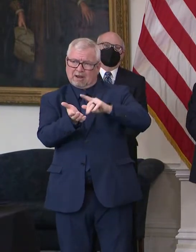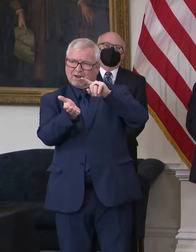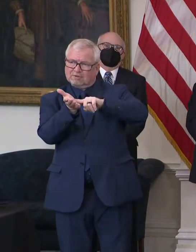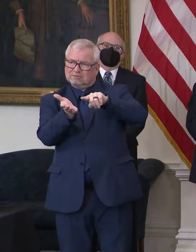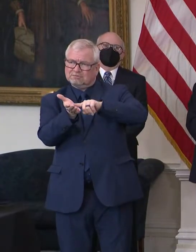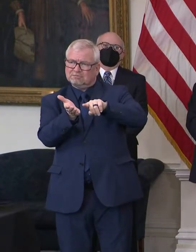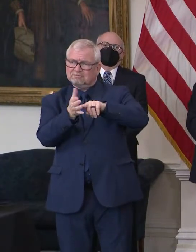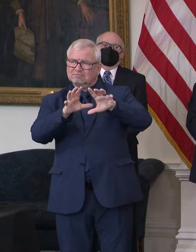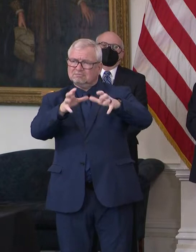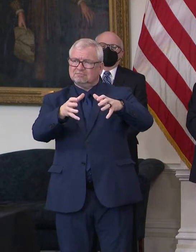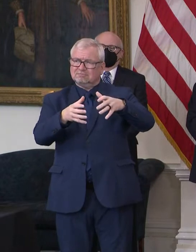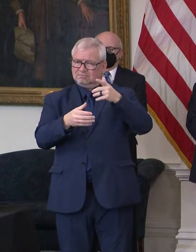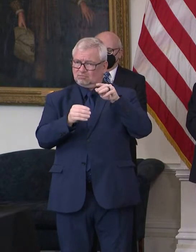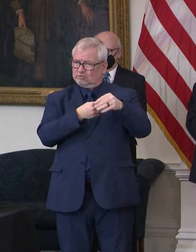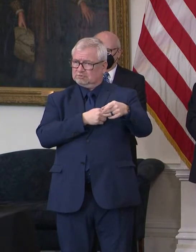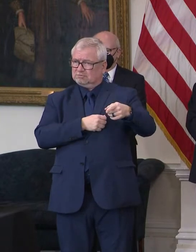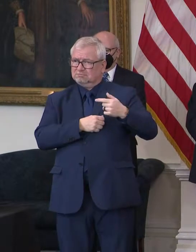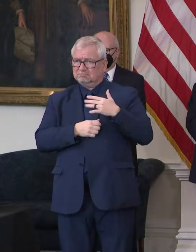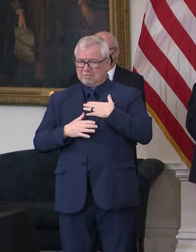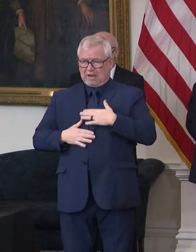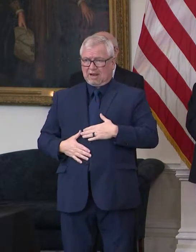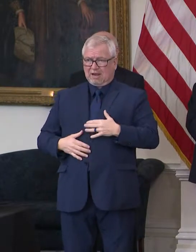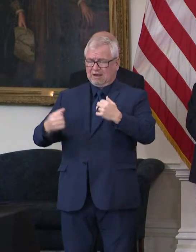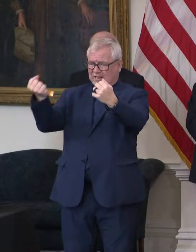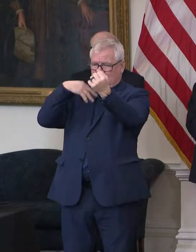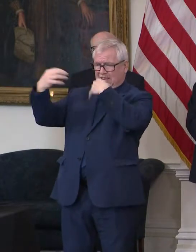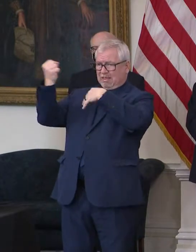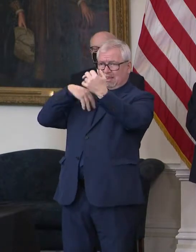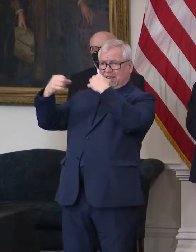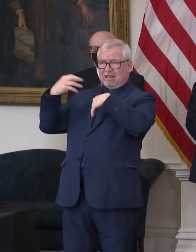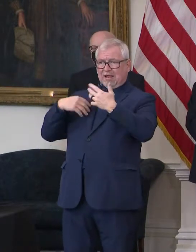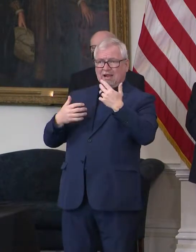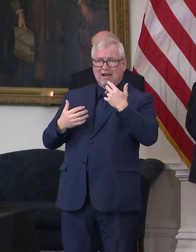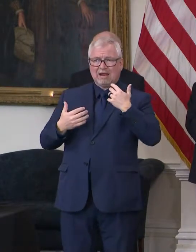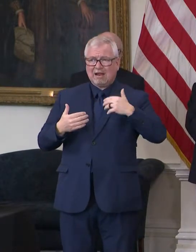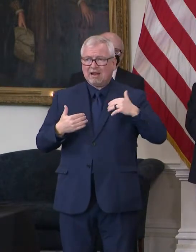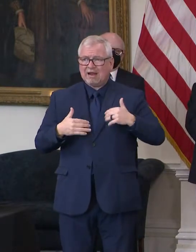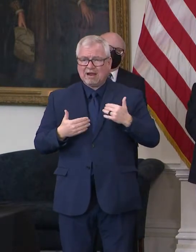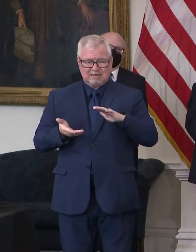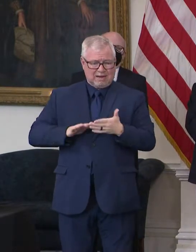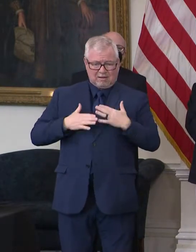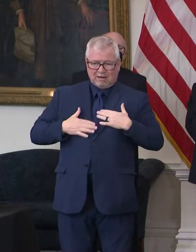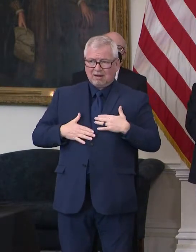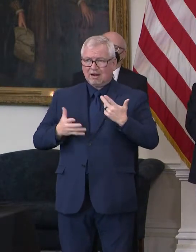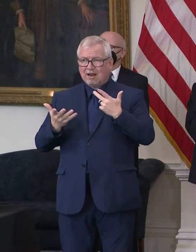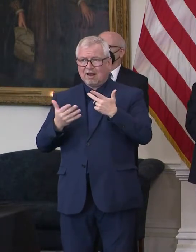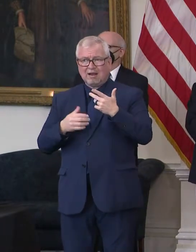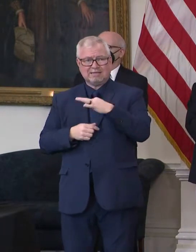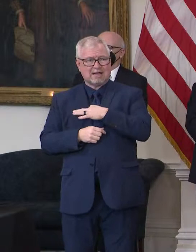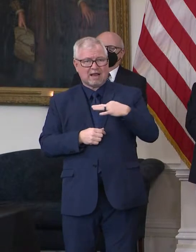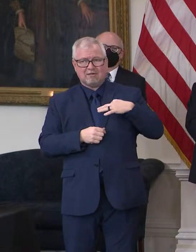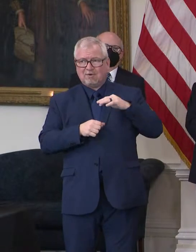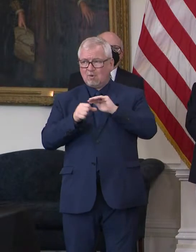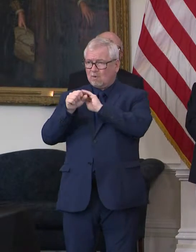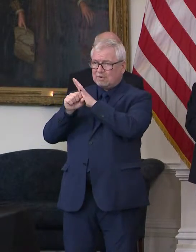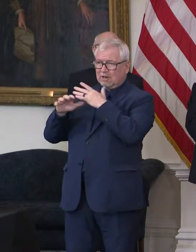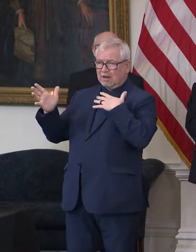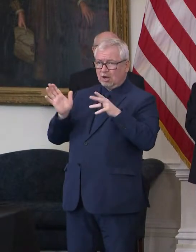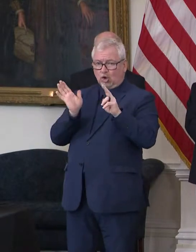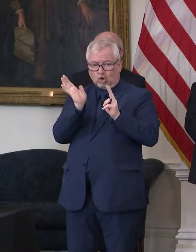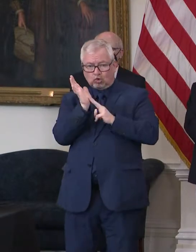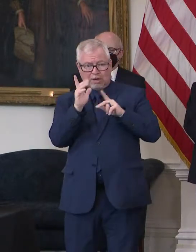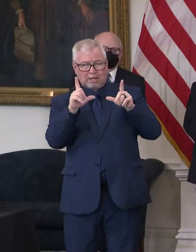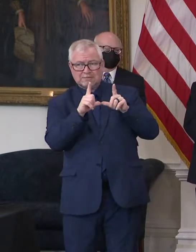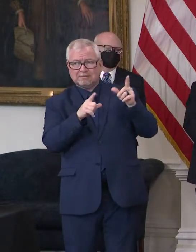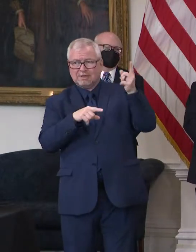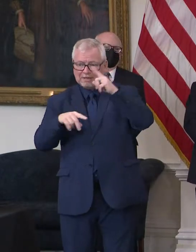because of COVID deaths and short staffing, and the issues with getting a nursing license or renewal? Those answering